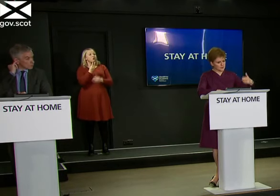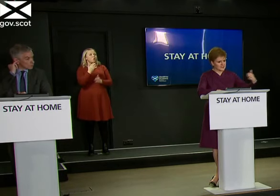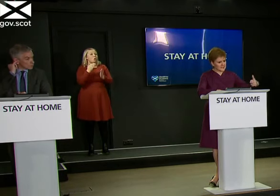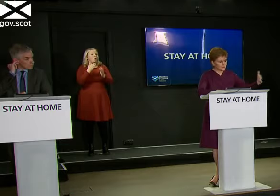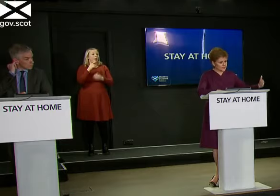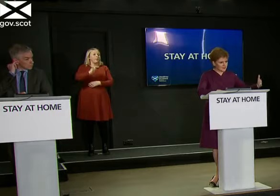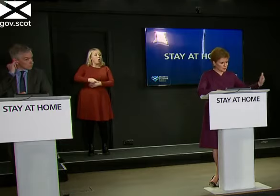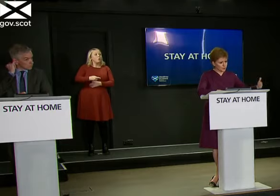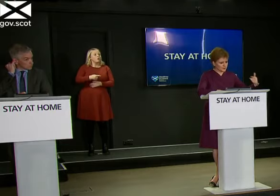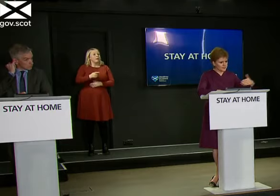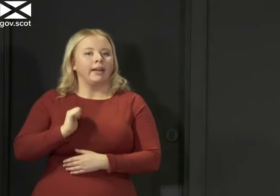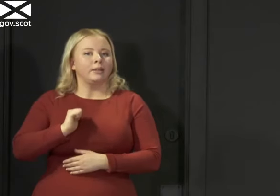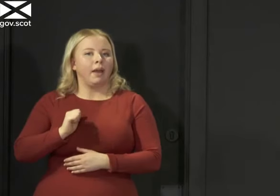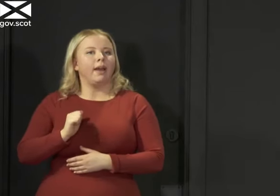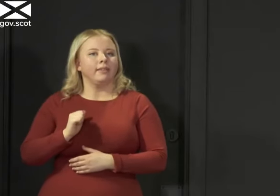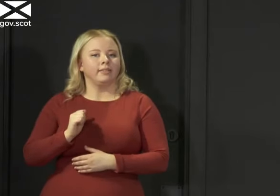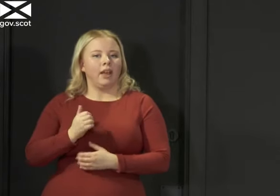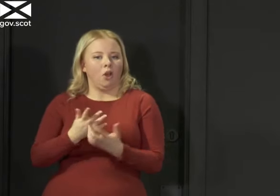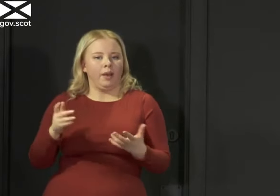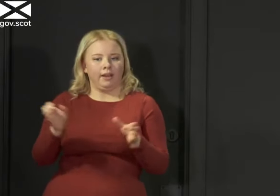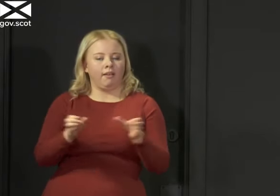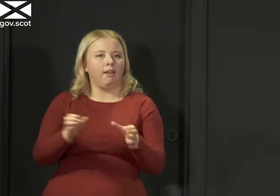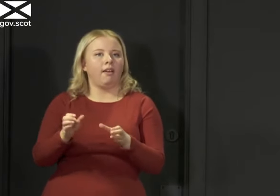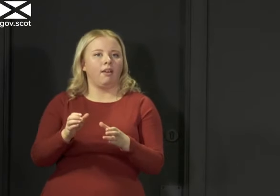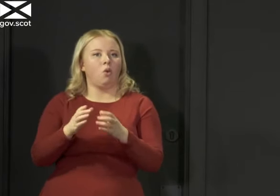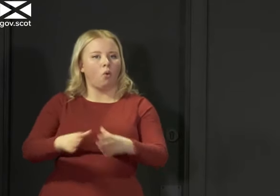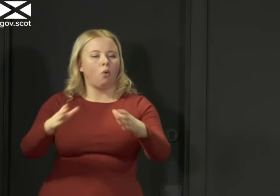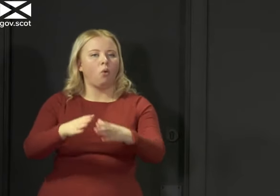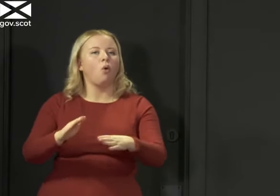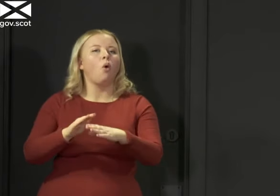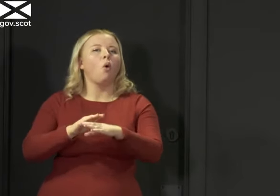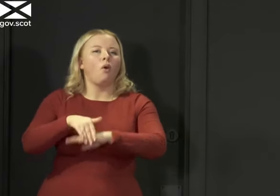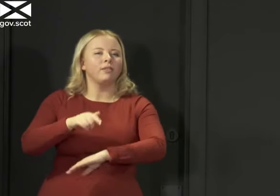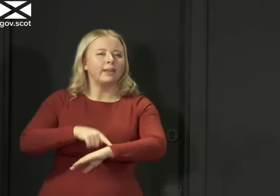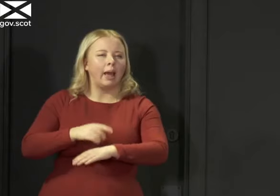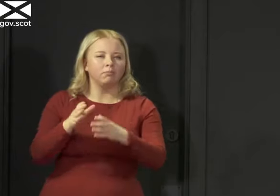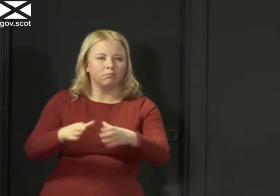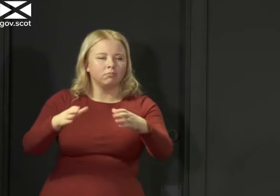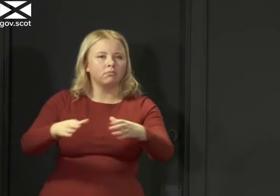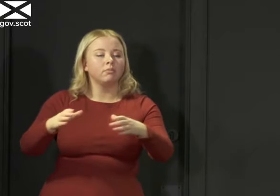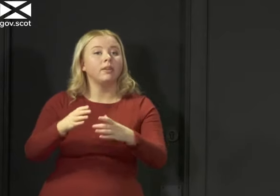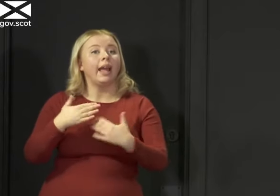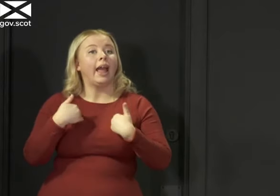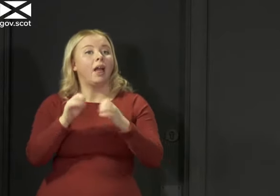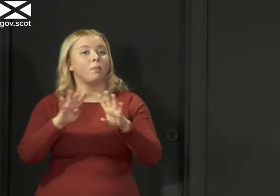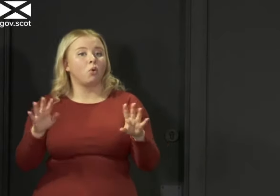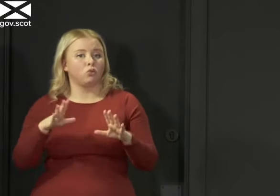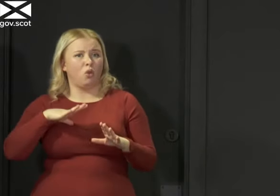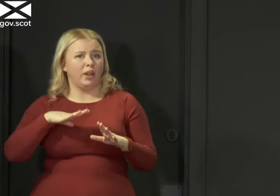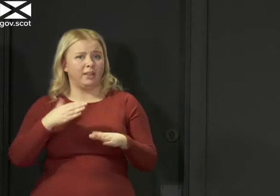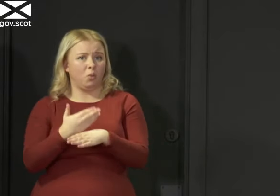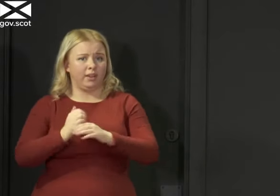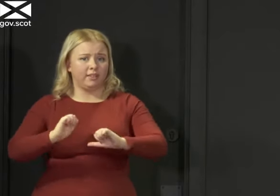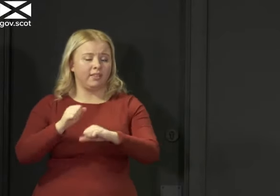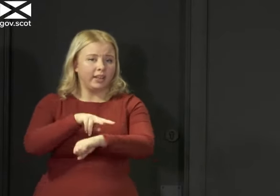As we scale this up over time, health boards are already working within their own current staff base to